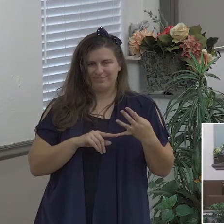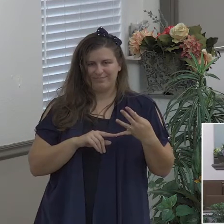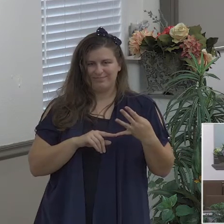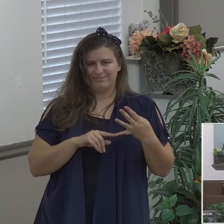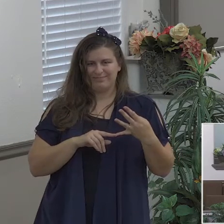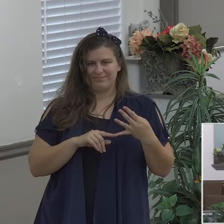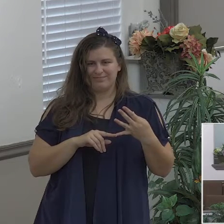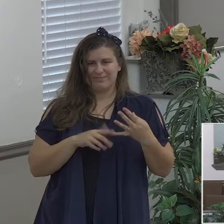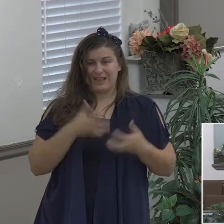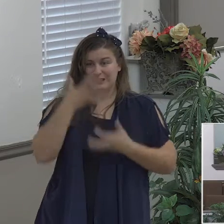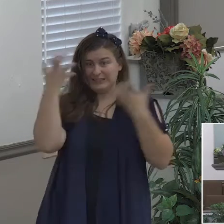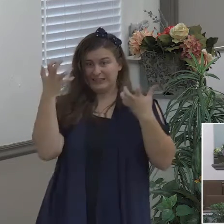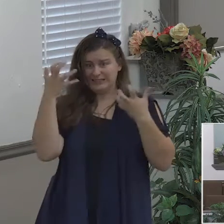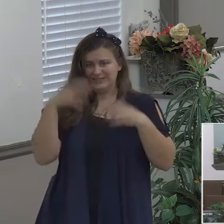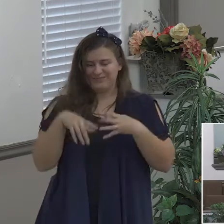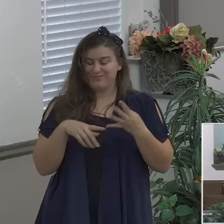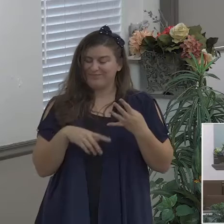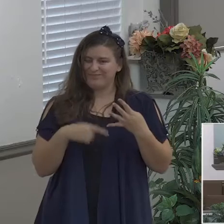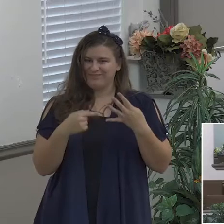selfishness